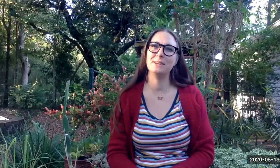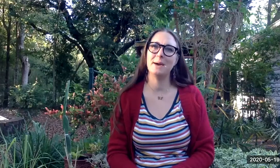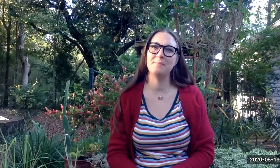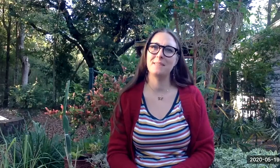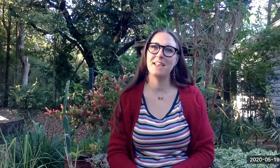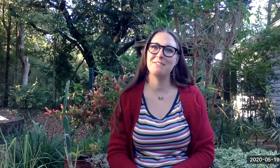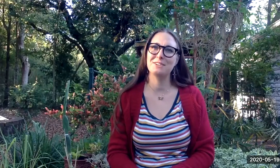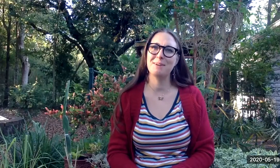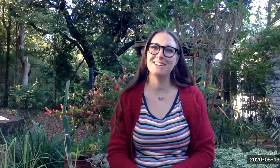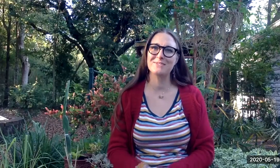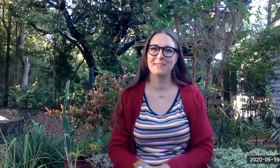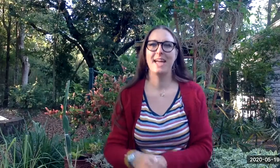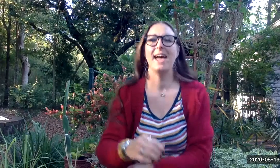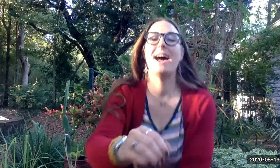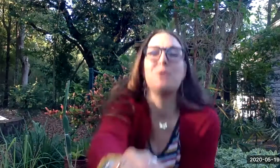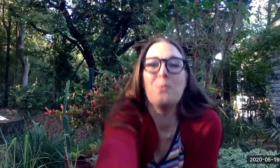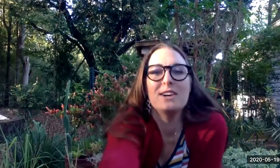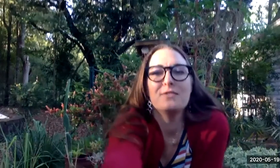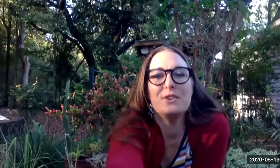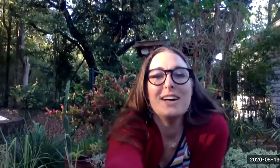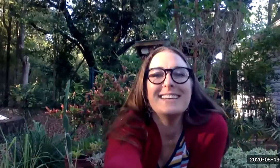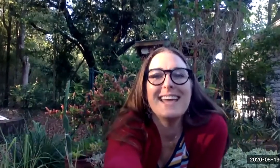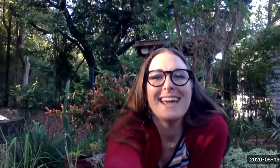end up. I love you so much. Have a wonderful day.